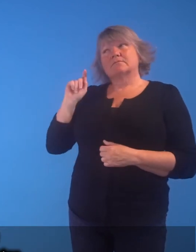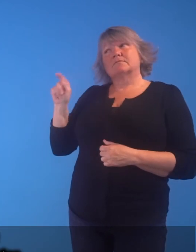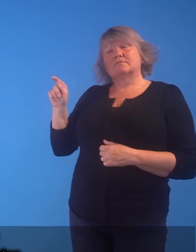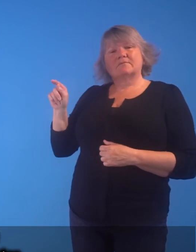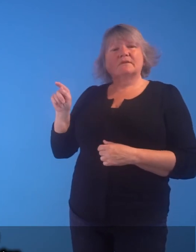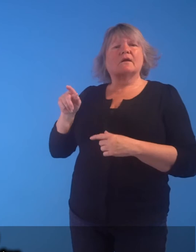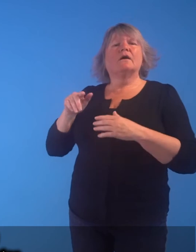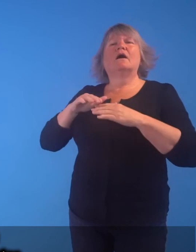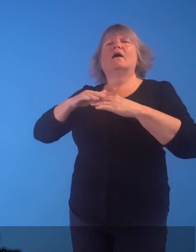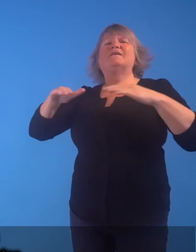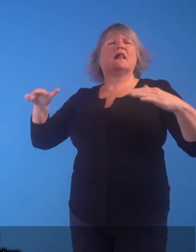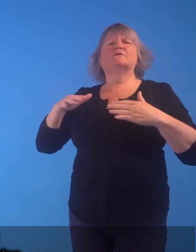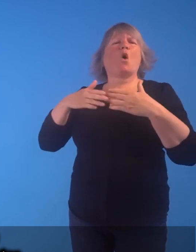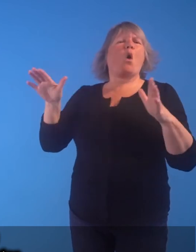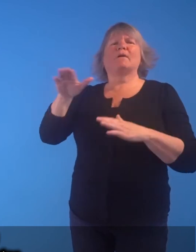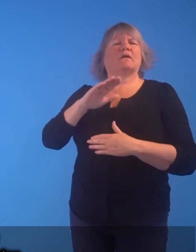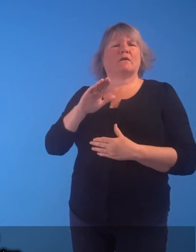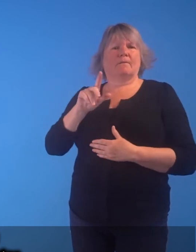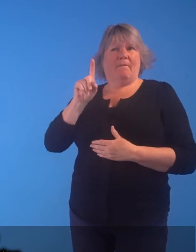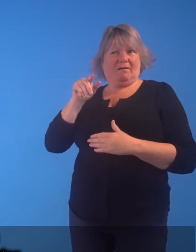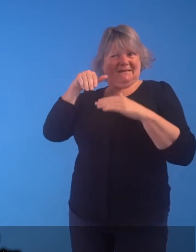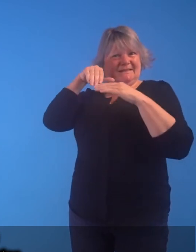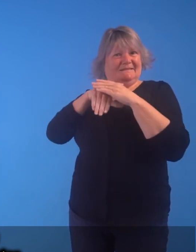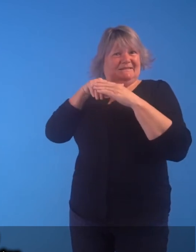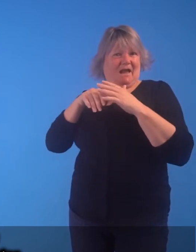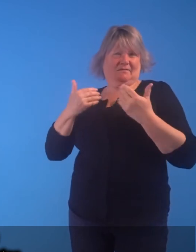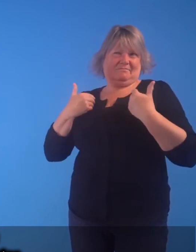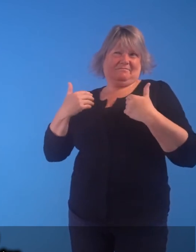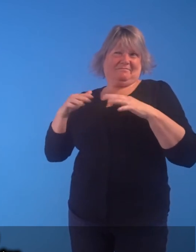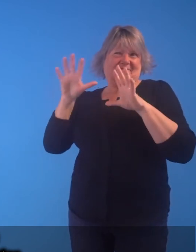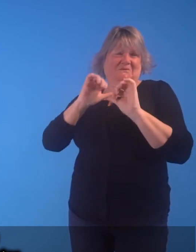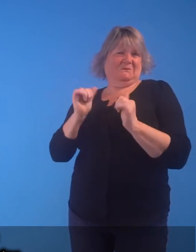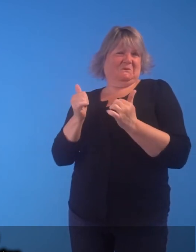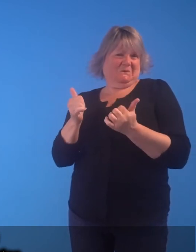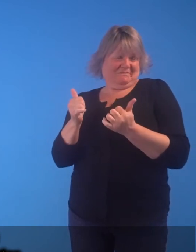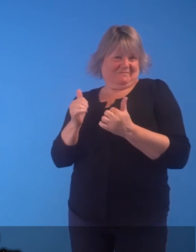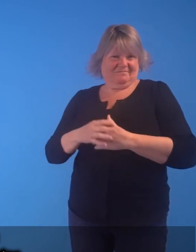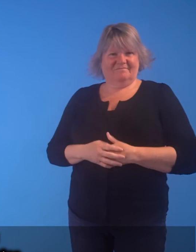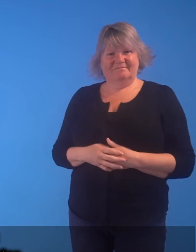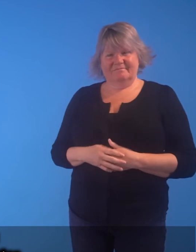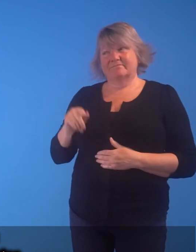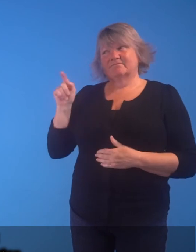In this work, the setting is not an open field, but an elegant interior.